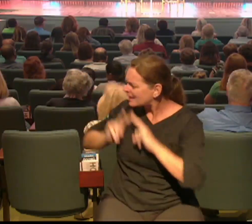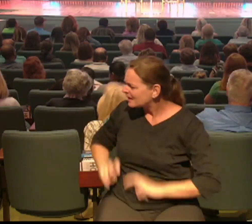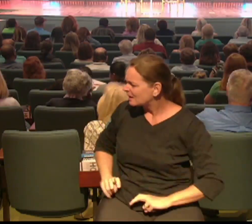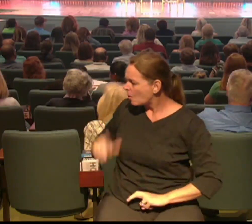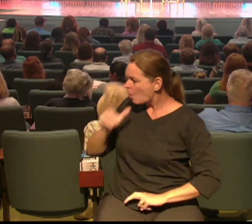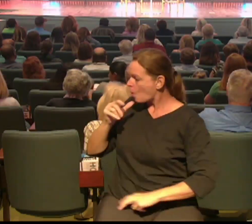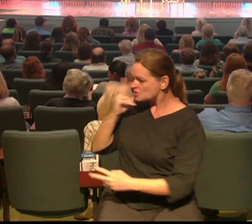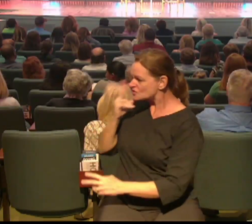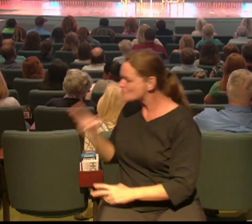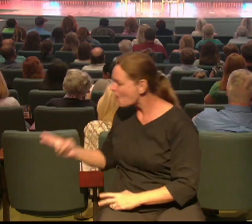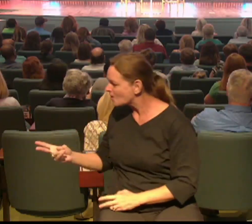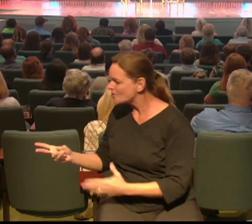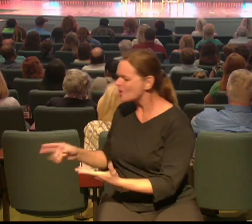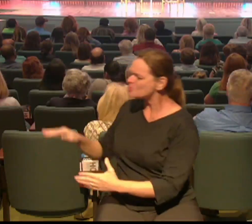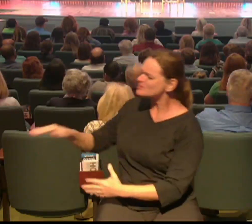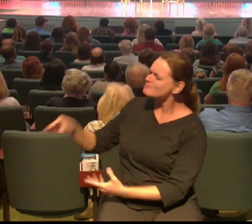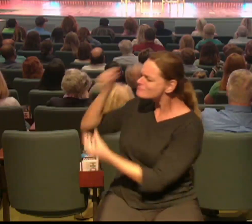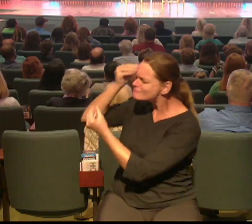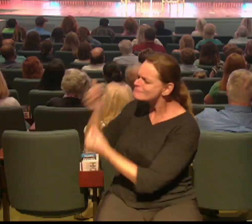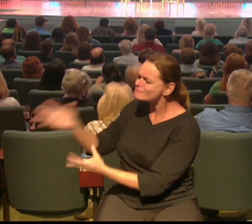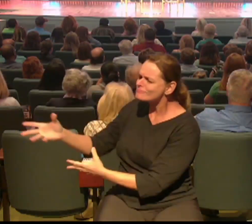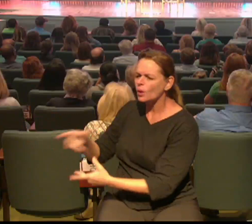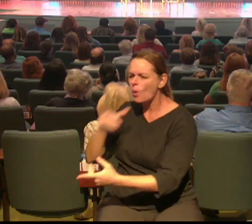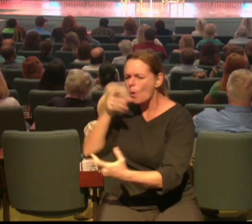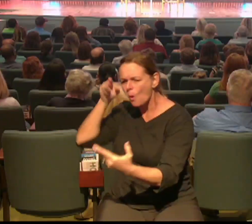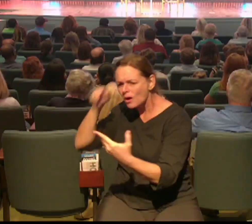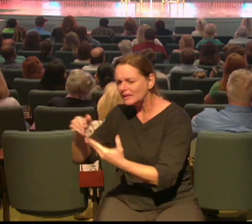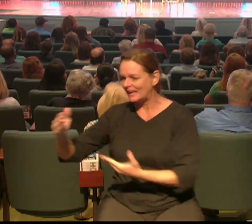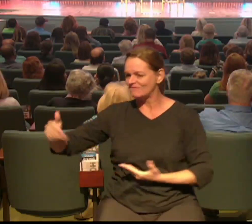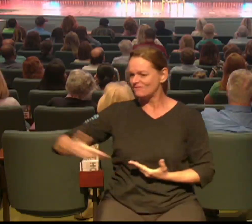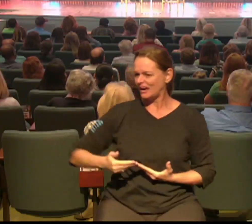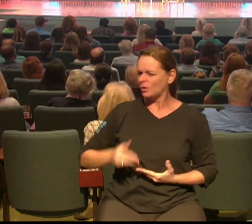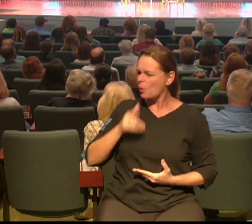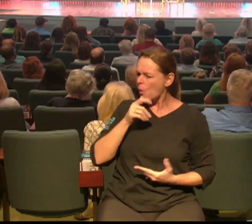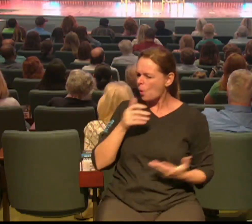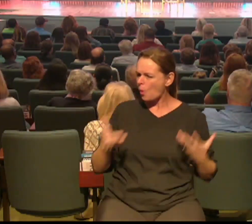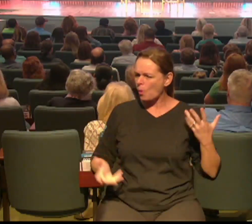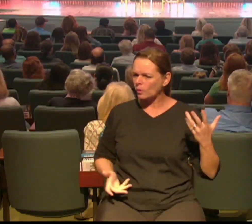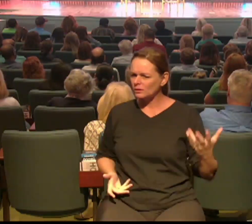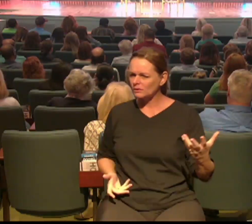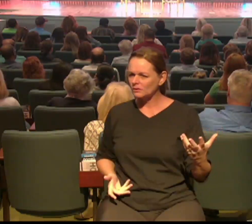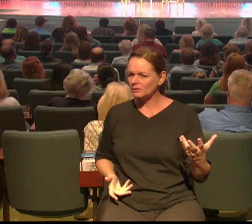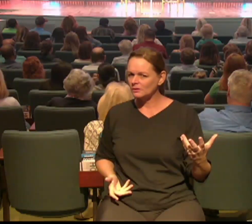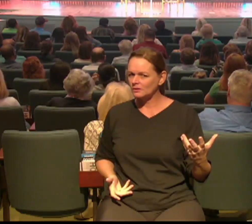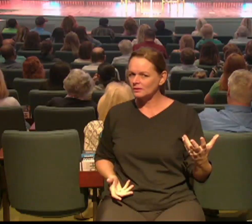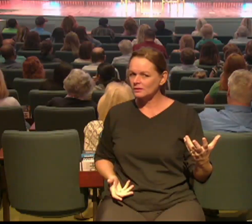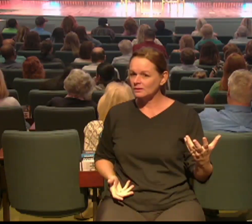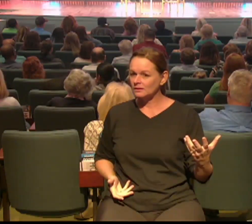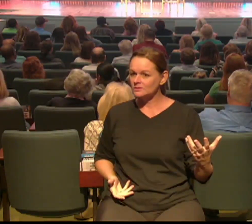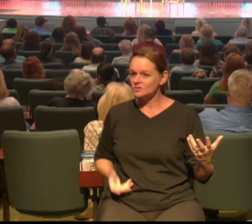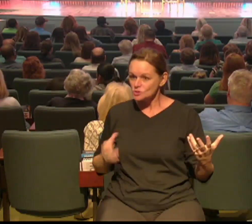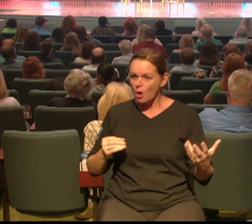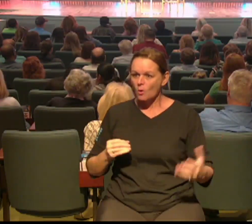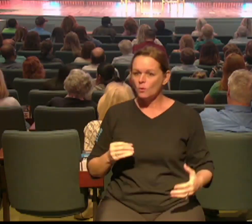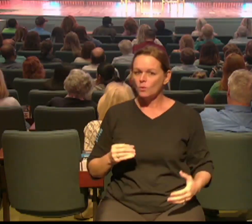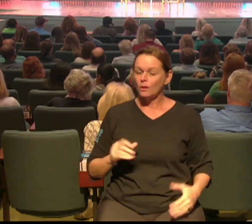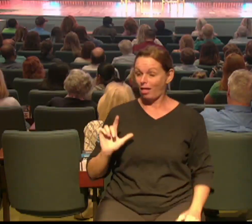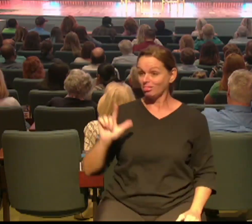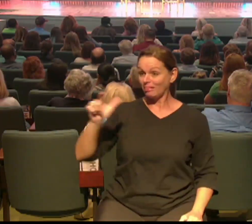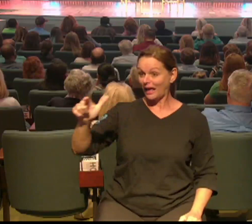found you and there was someone that invited you. And God wants to use you in people's lives. He wants people to write